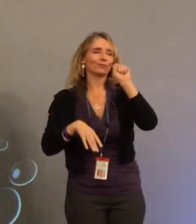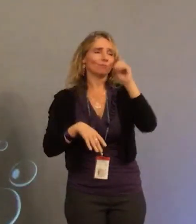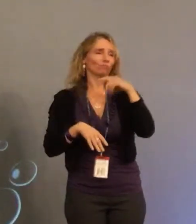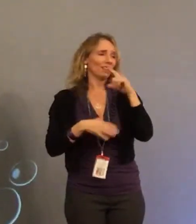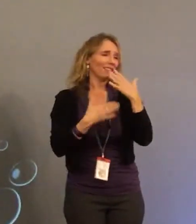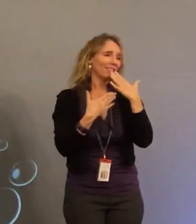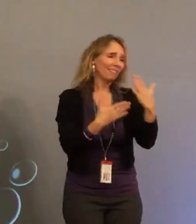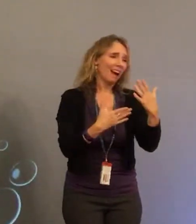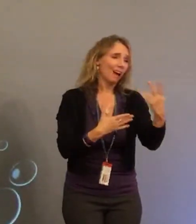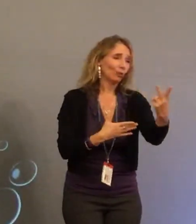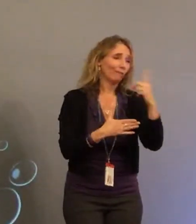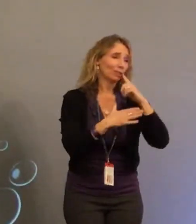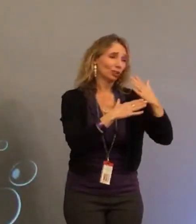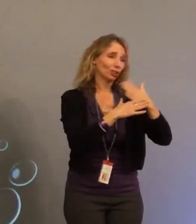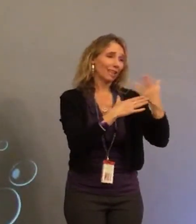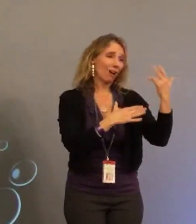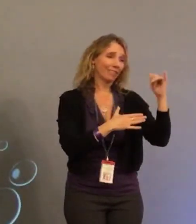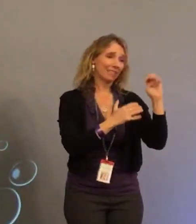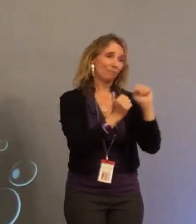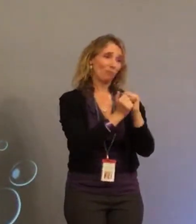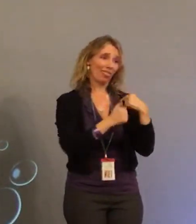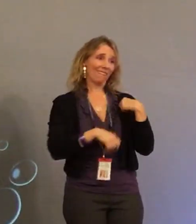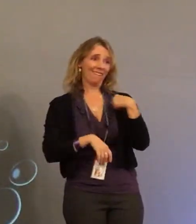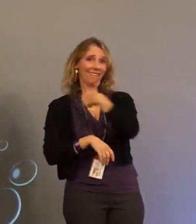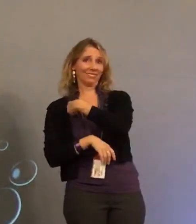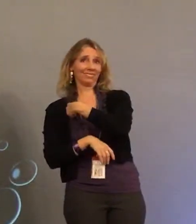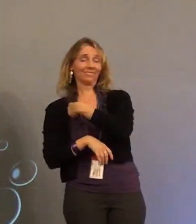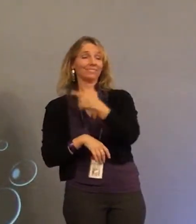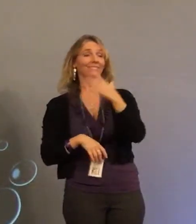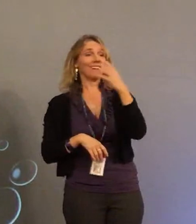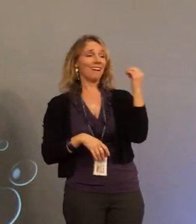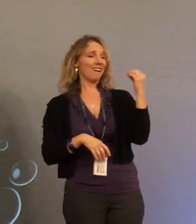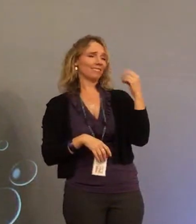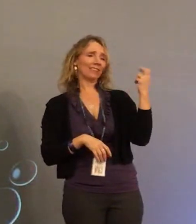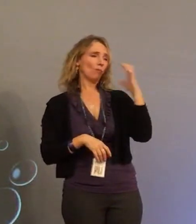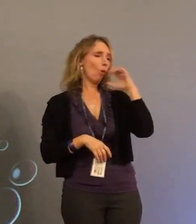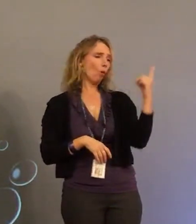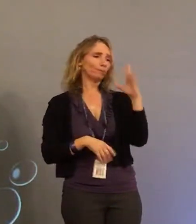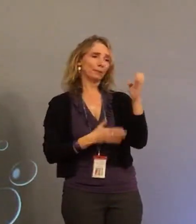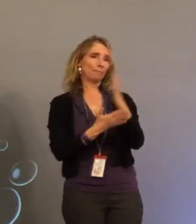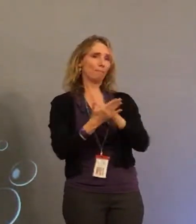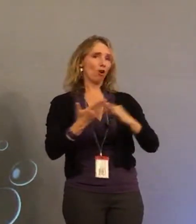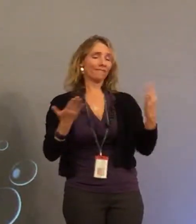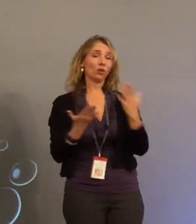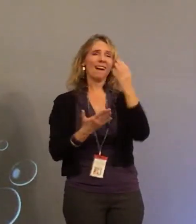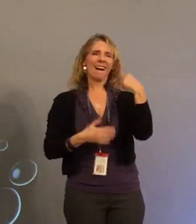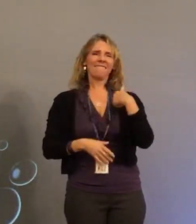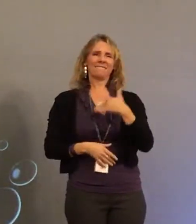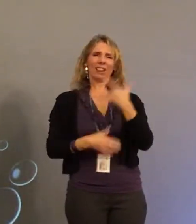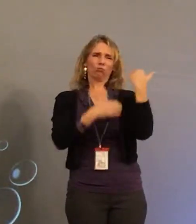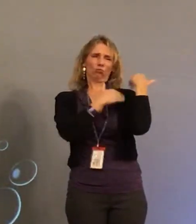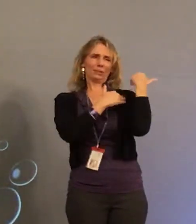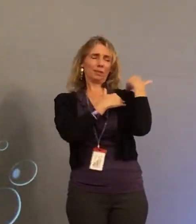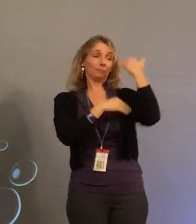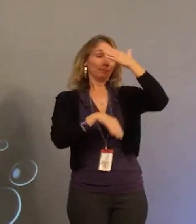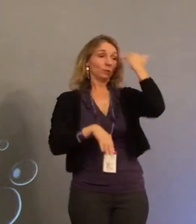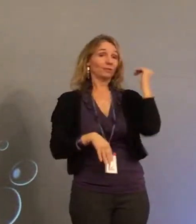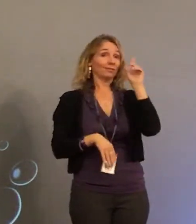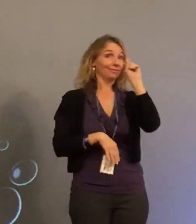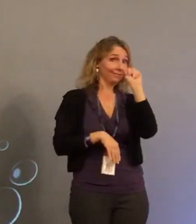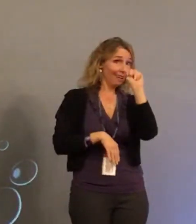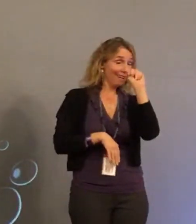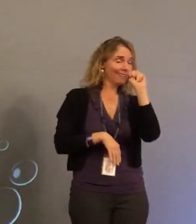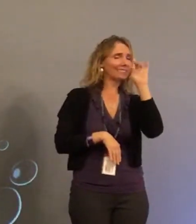you know he's around. I want to say thank you to the two of you for sharing him with us. He will always be a part of our